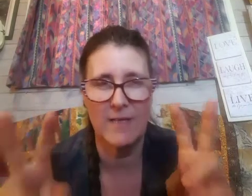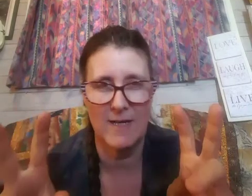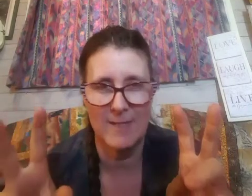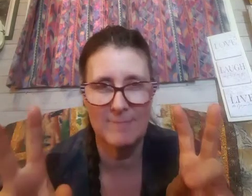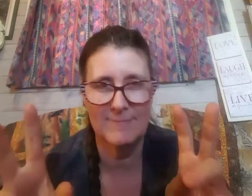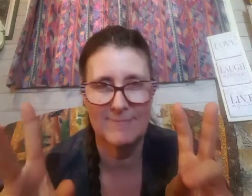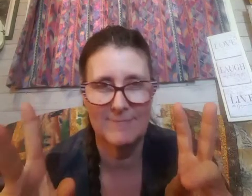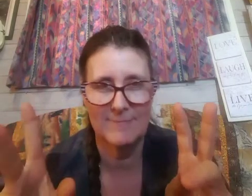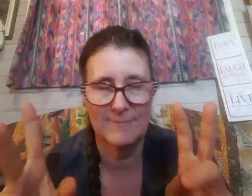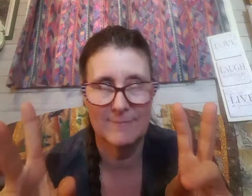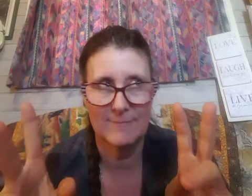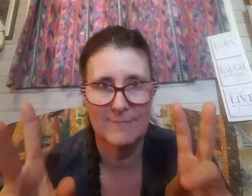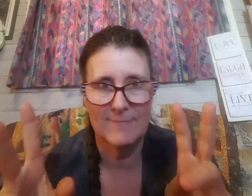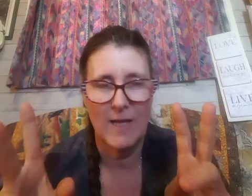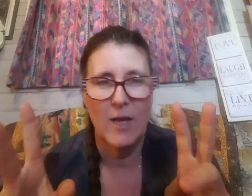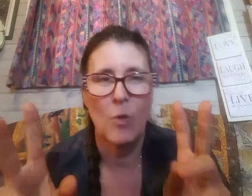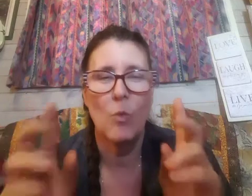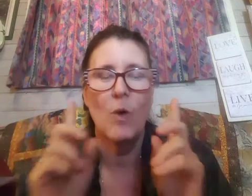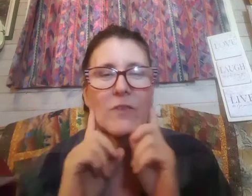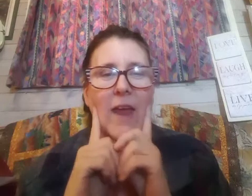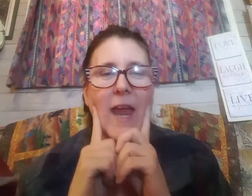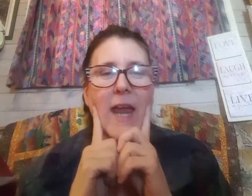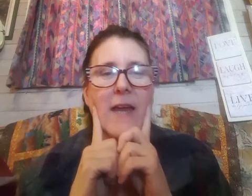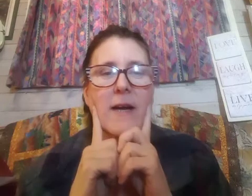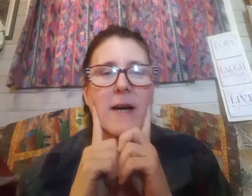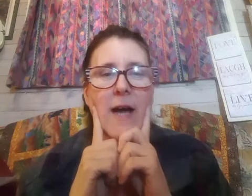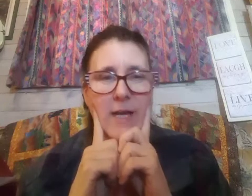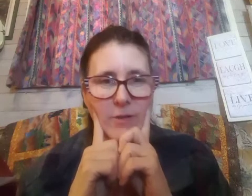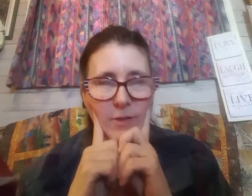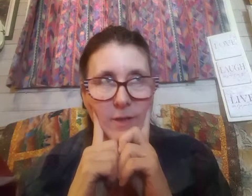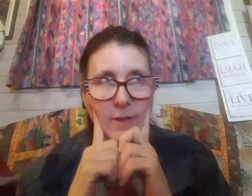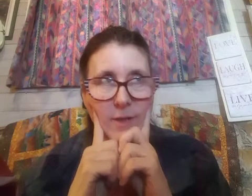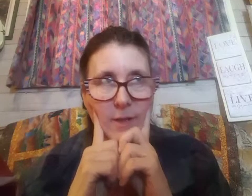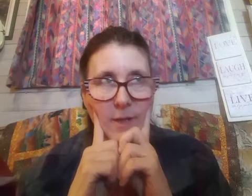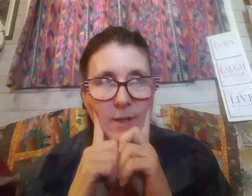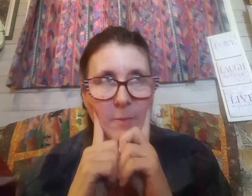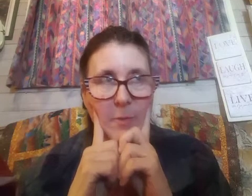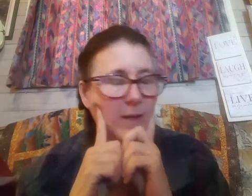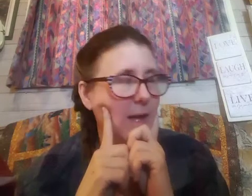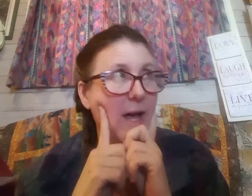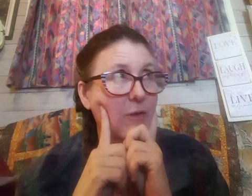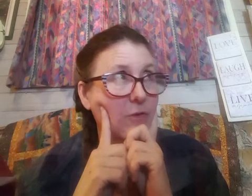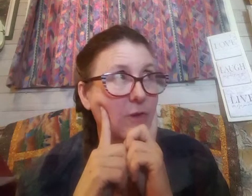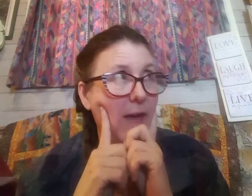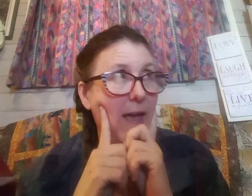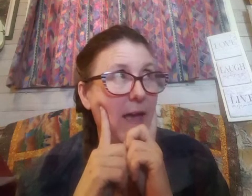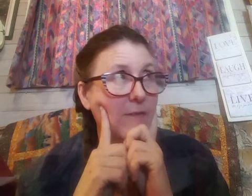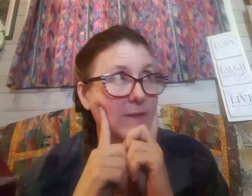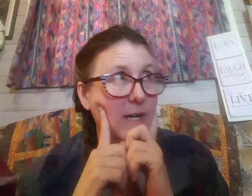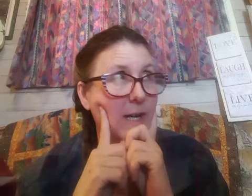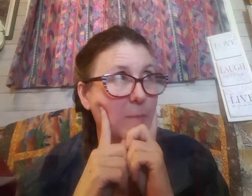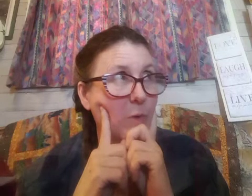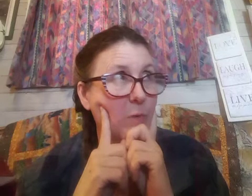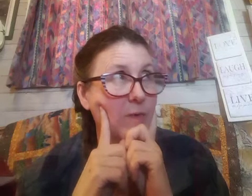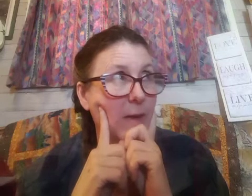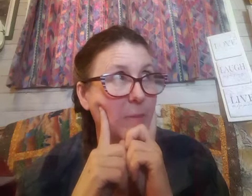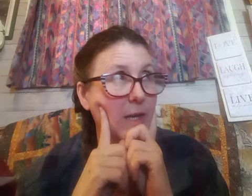time what's 800 plus a half a time what would that be